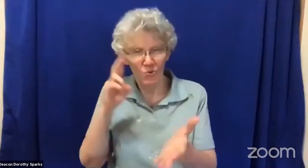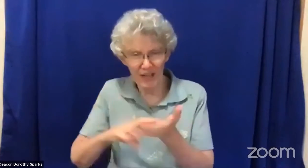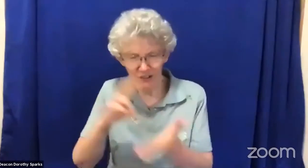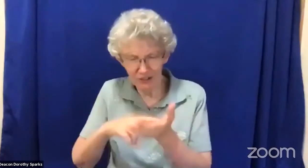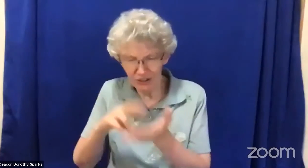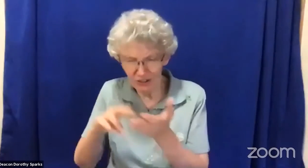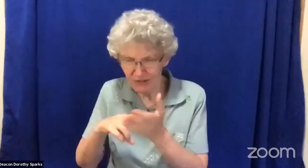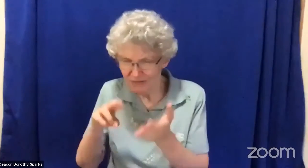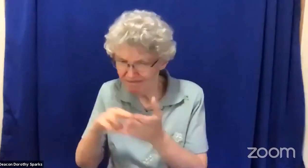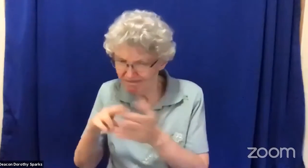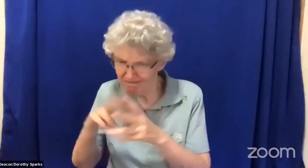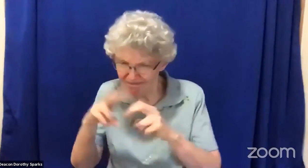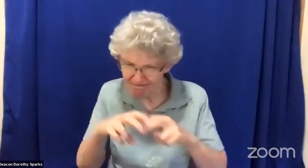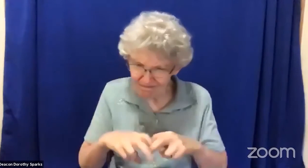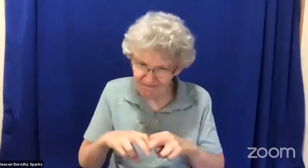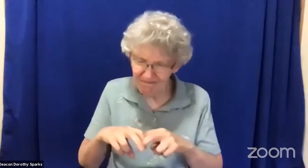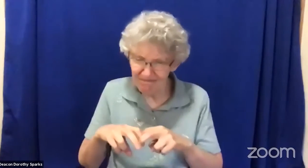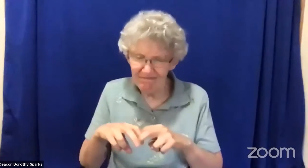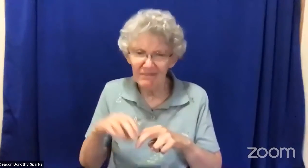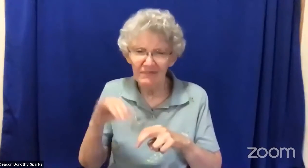So I began doing some research.